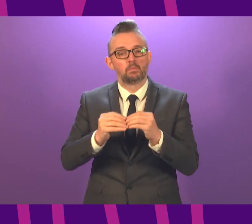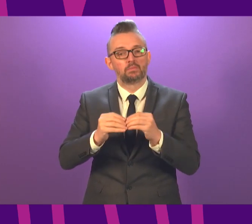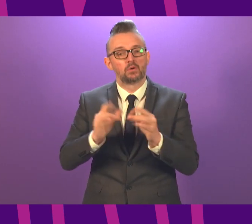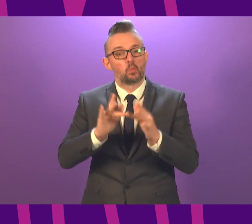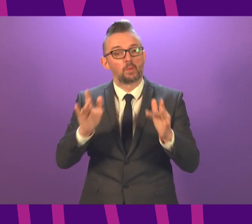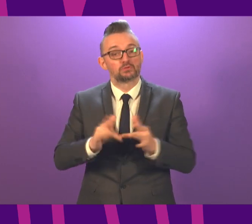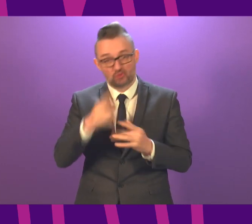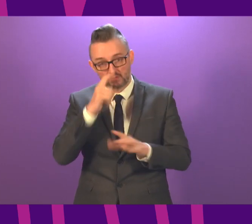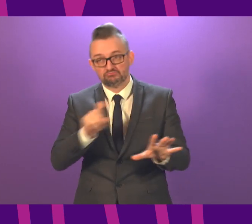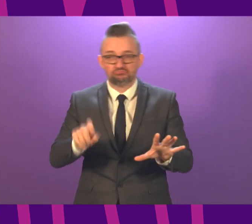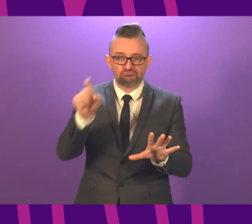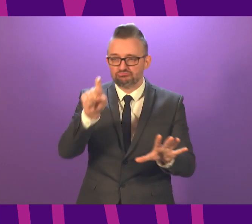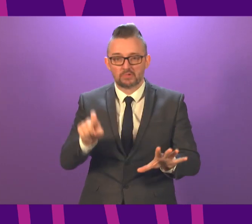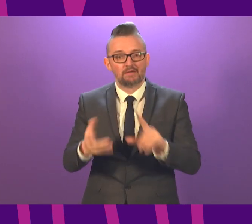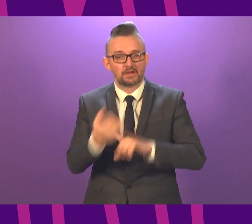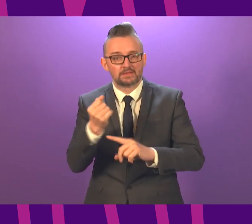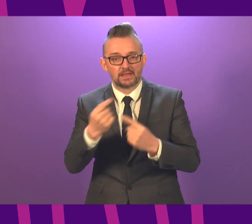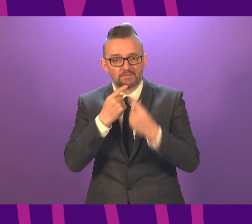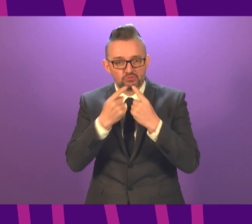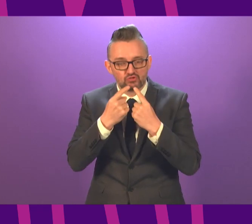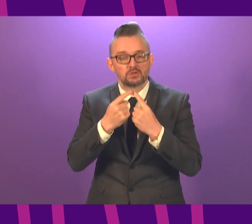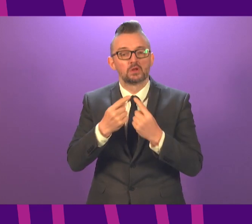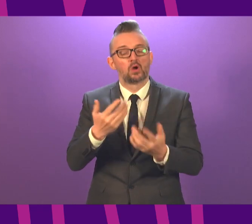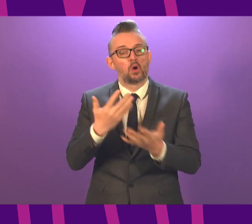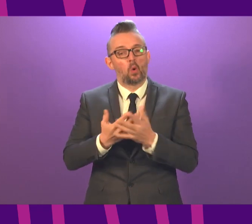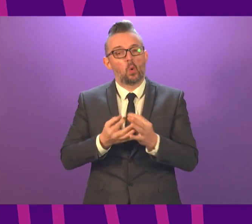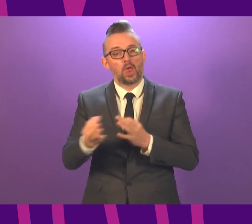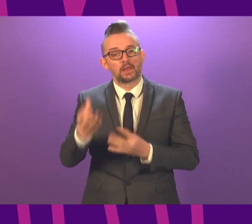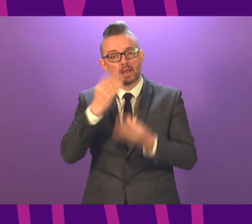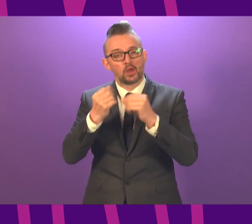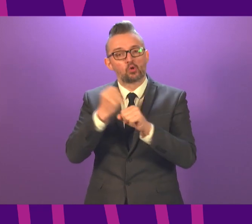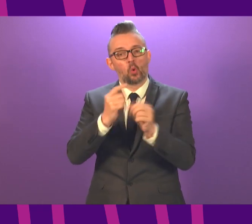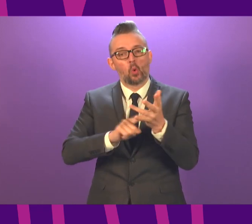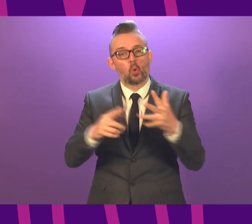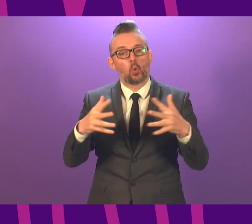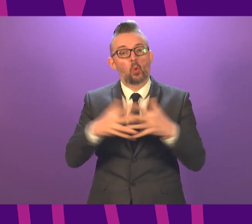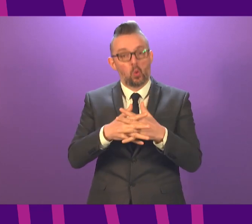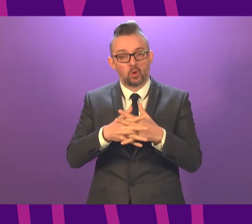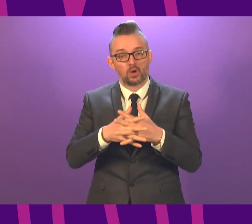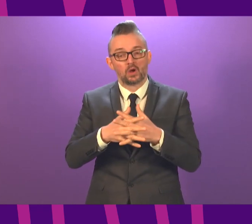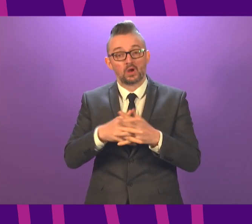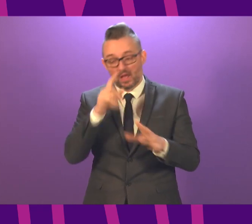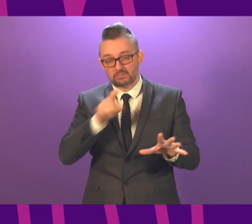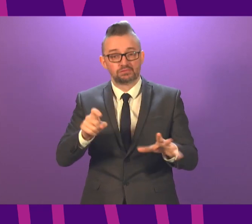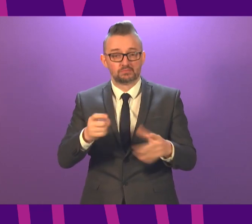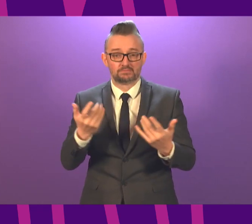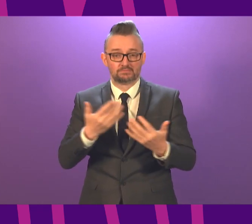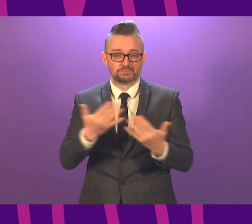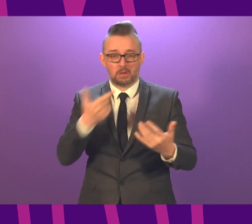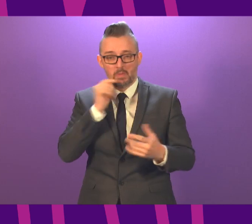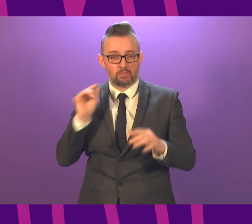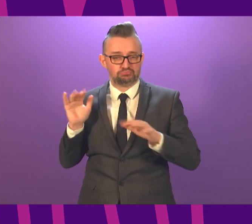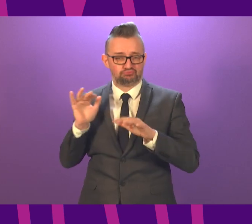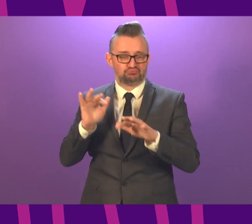direct to schools for more advice. The national online learning platform GLOW has seen a huge increase in users and usage